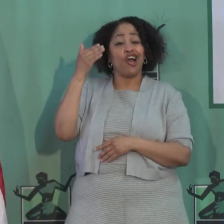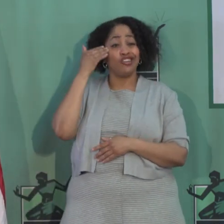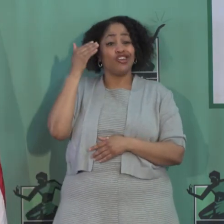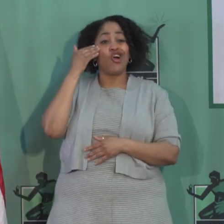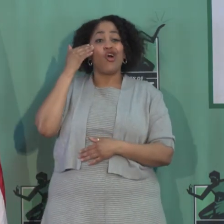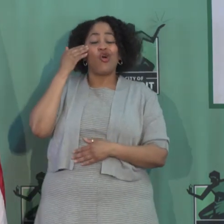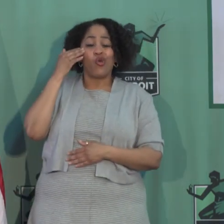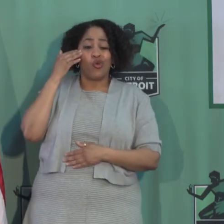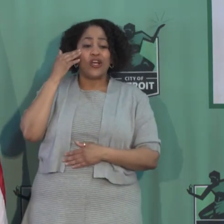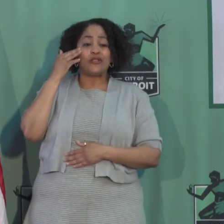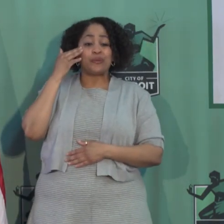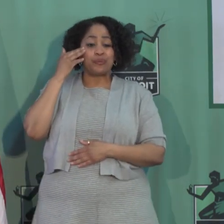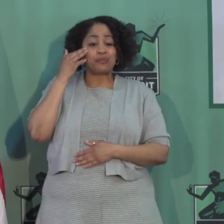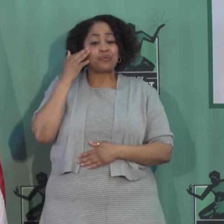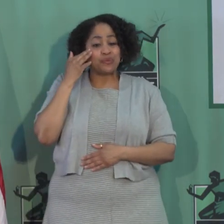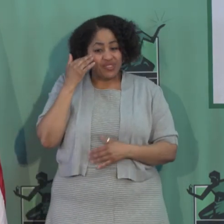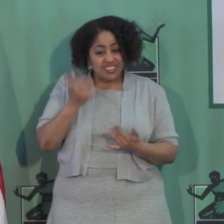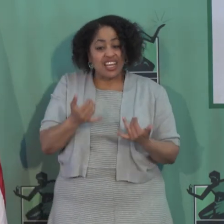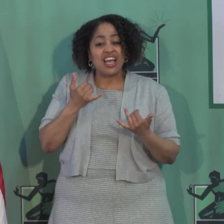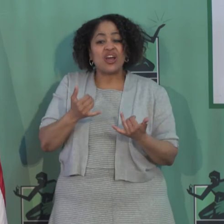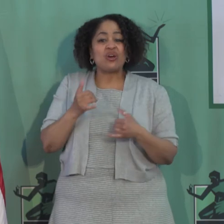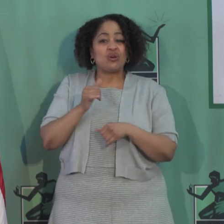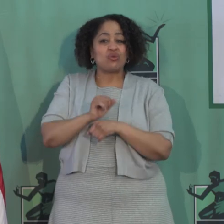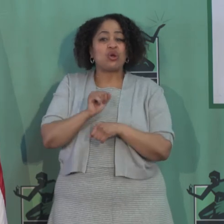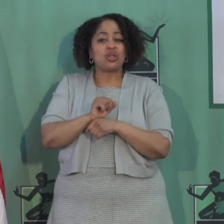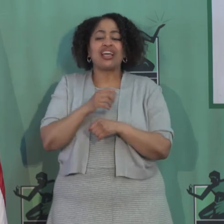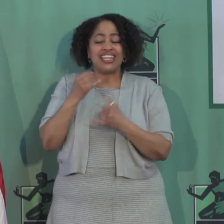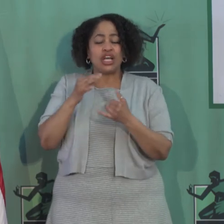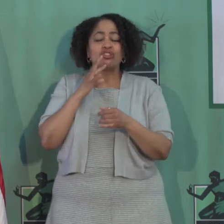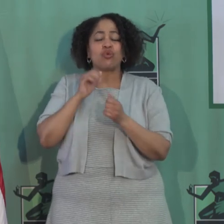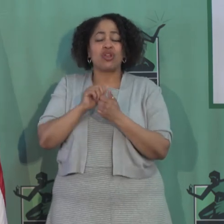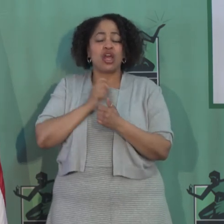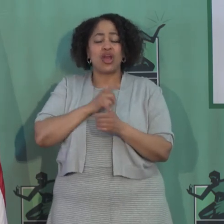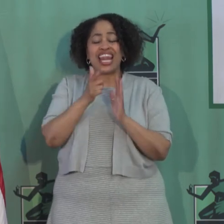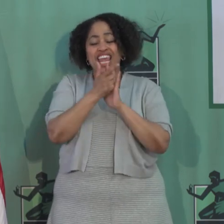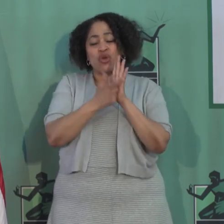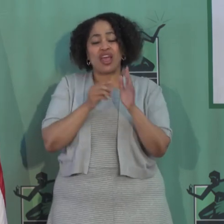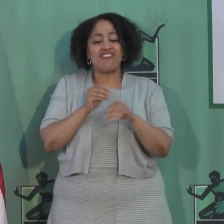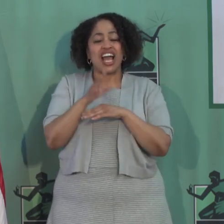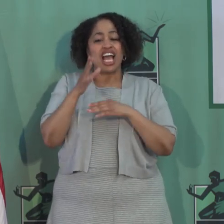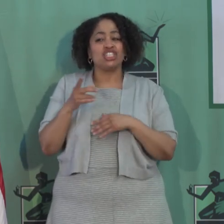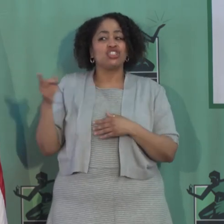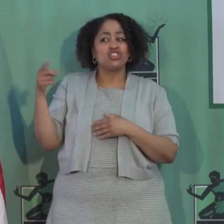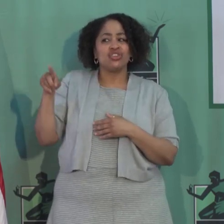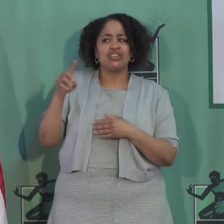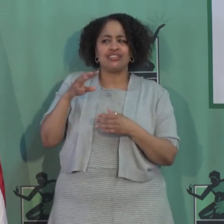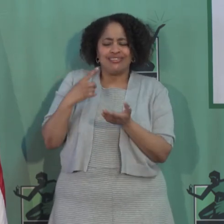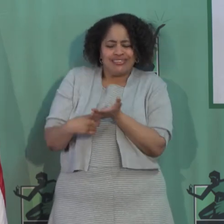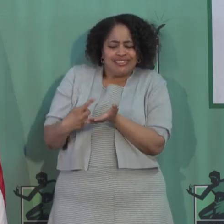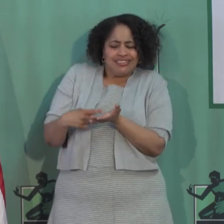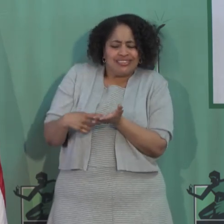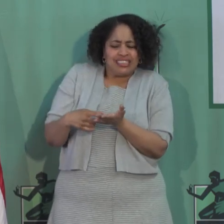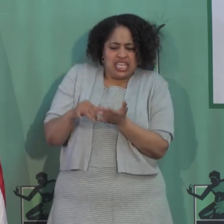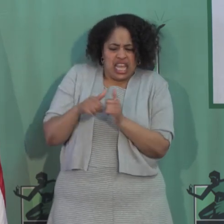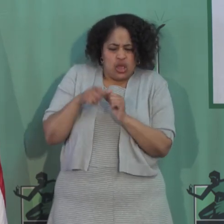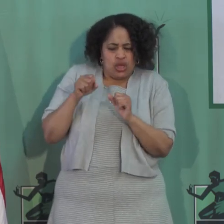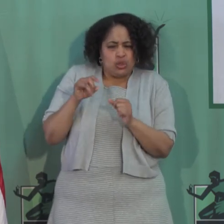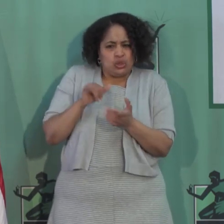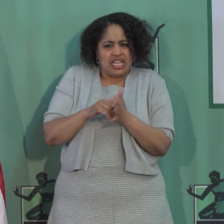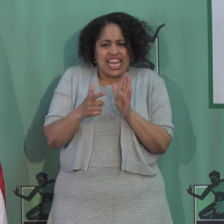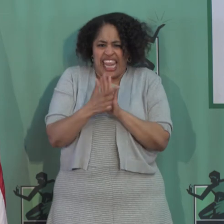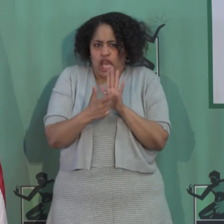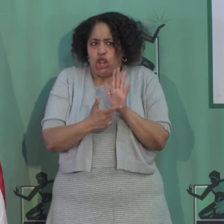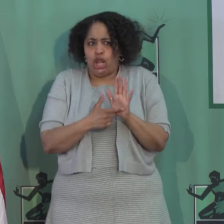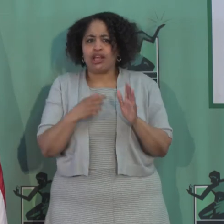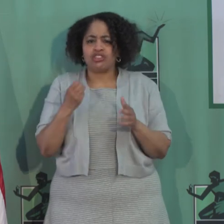dealing with, and Mark Totten, our legal advisor, is dealing with the legalities of that. And we'll get direction from the governor